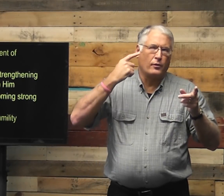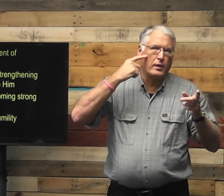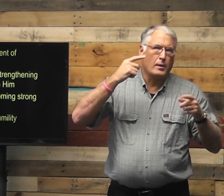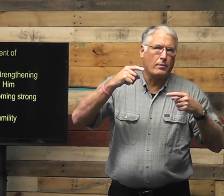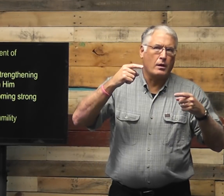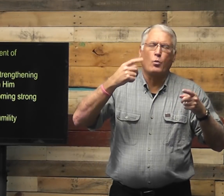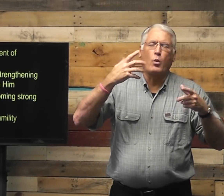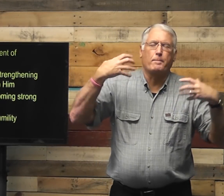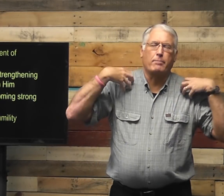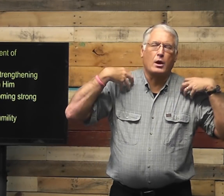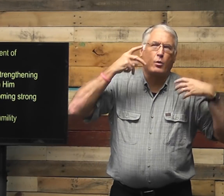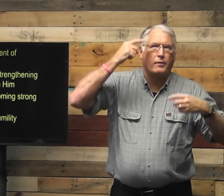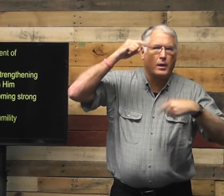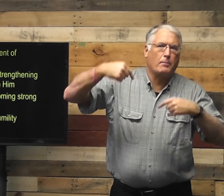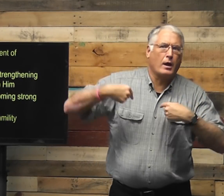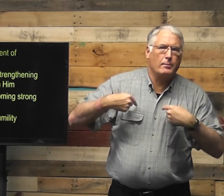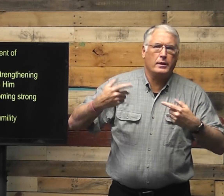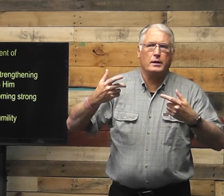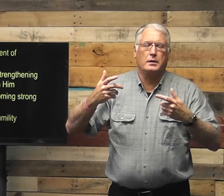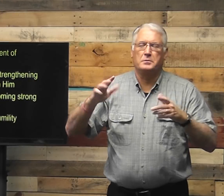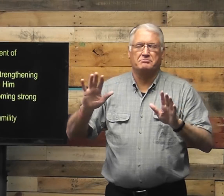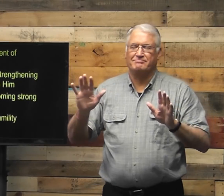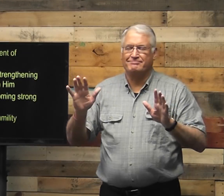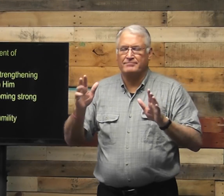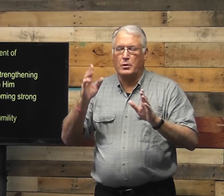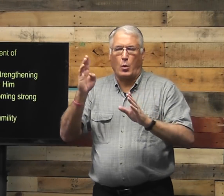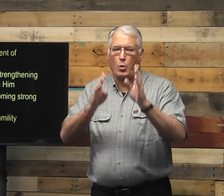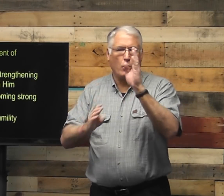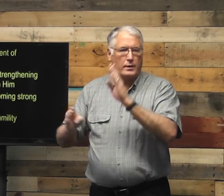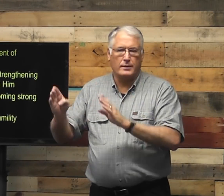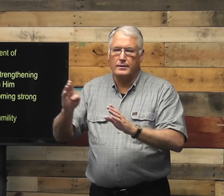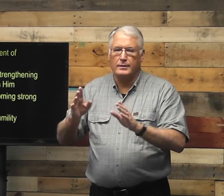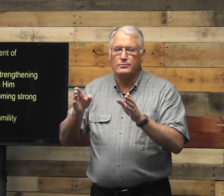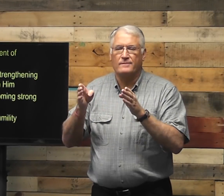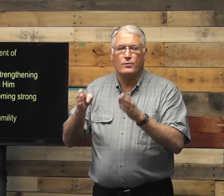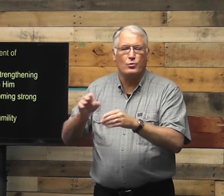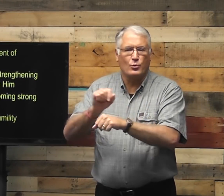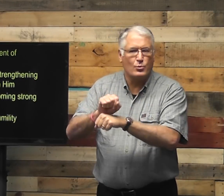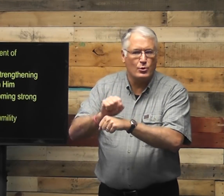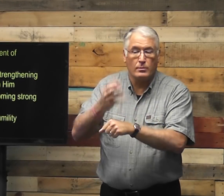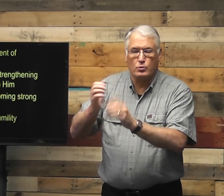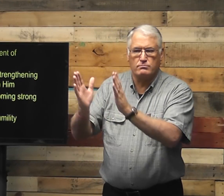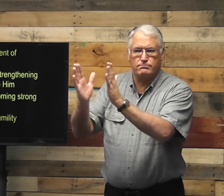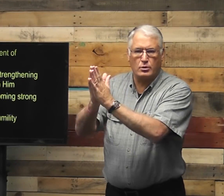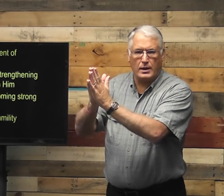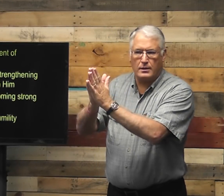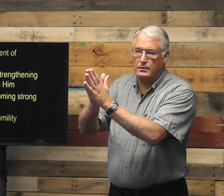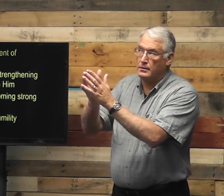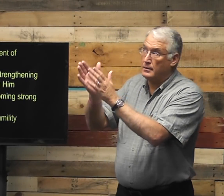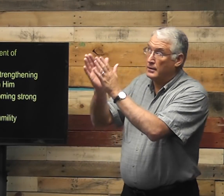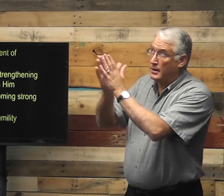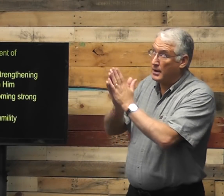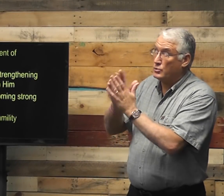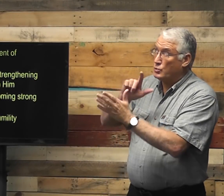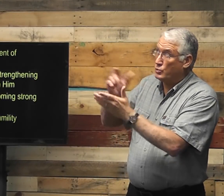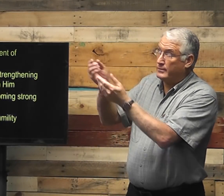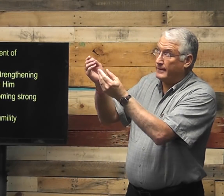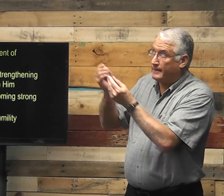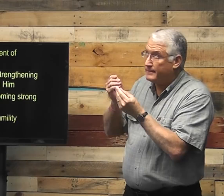worry about what our boss will think of us, you know, we don't have to worry about that. Because when we pray and ask